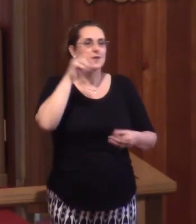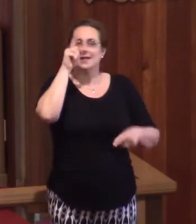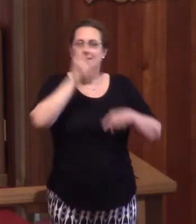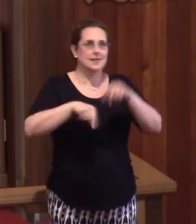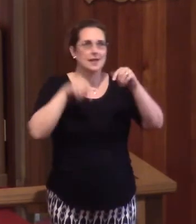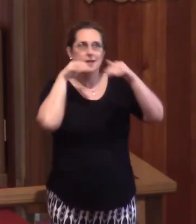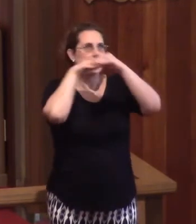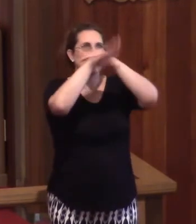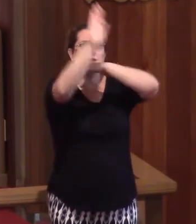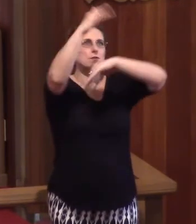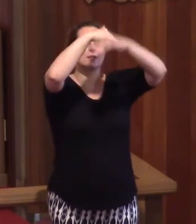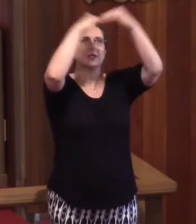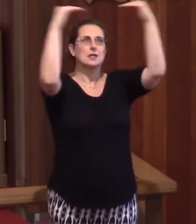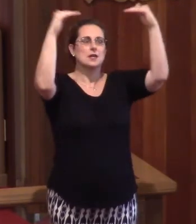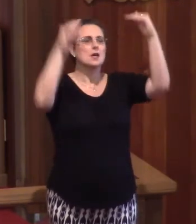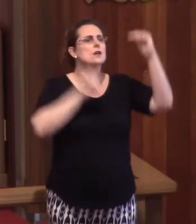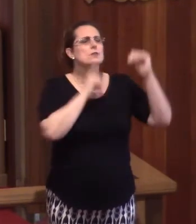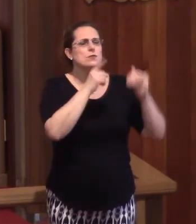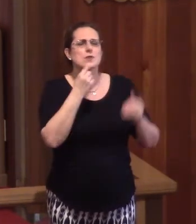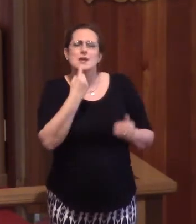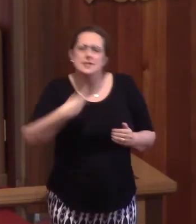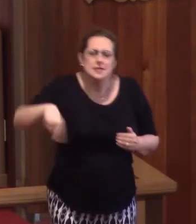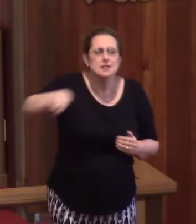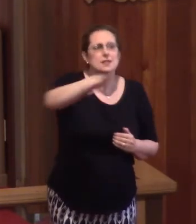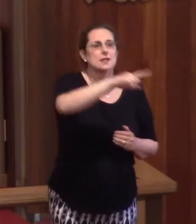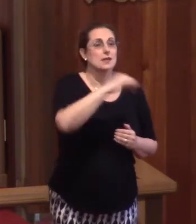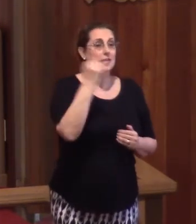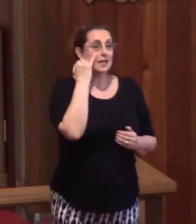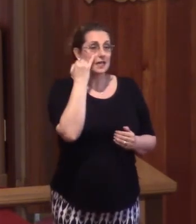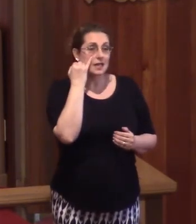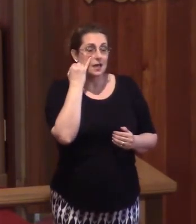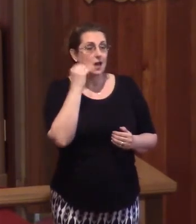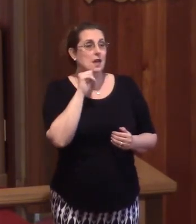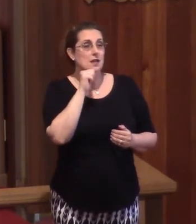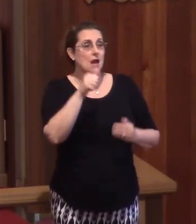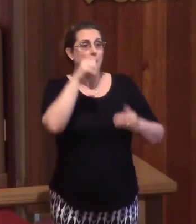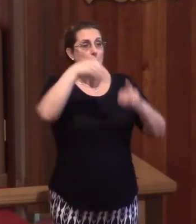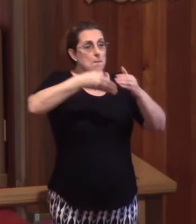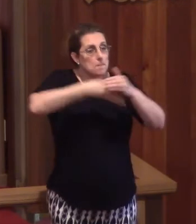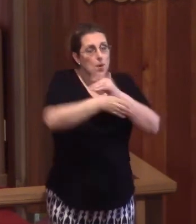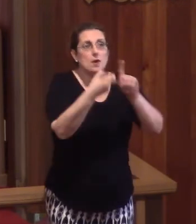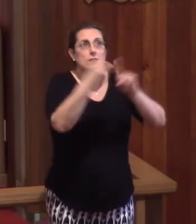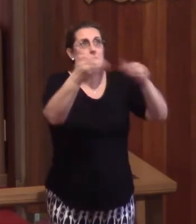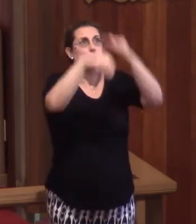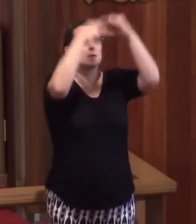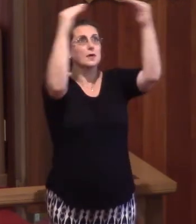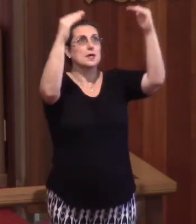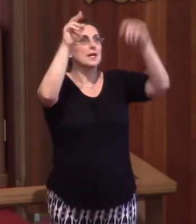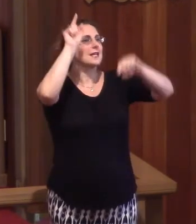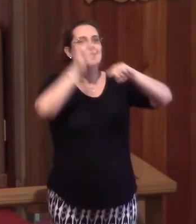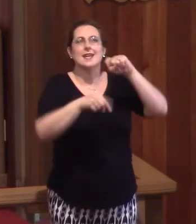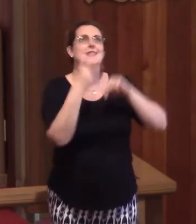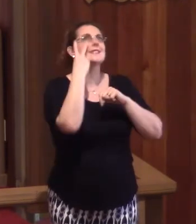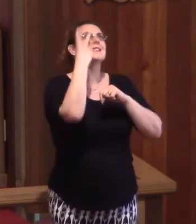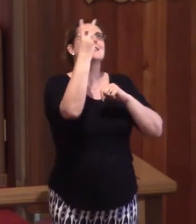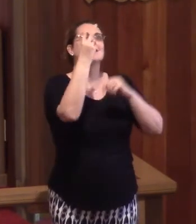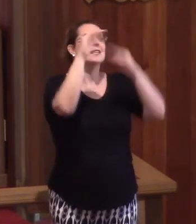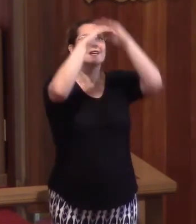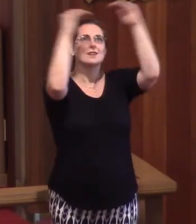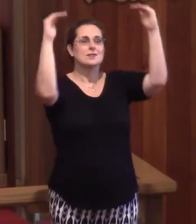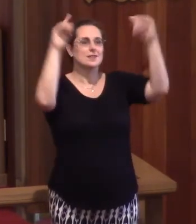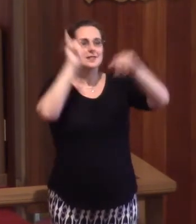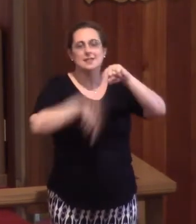kingdom of God. And truly, truly, I say to you, unless one is born from above, he cannot see the kingdom of God.